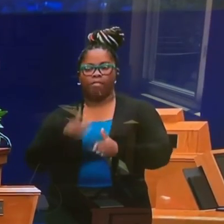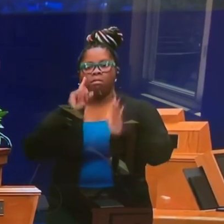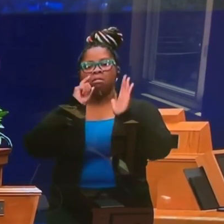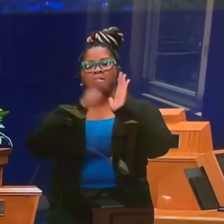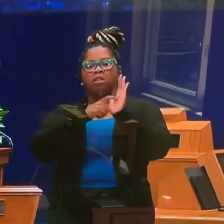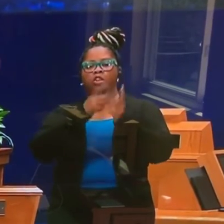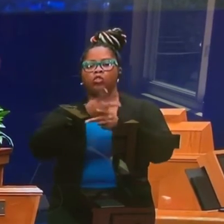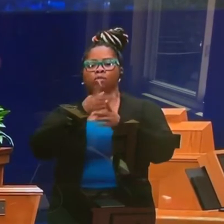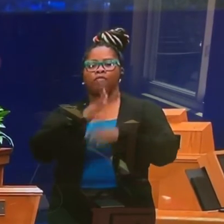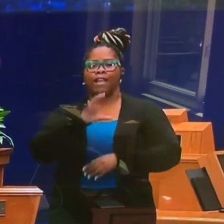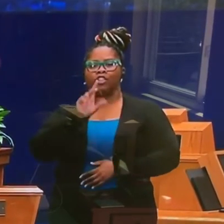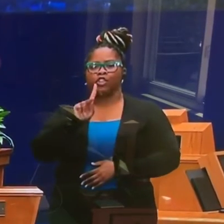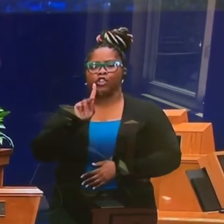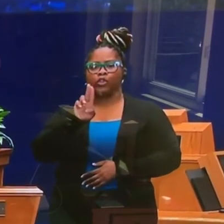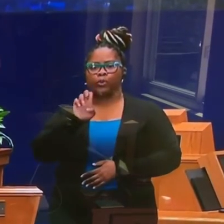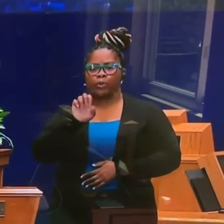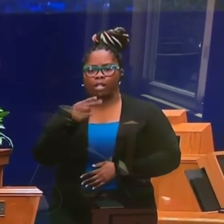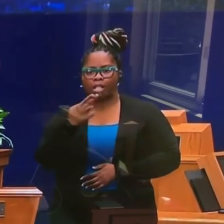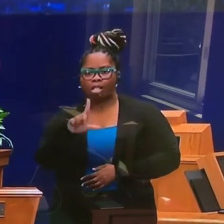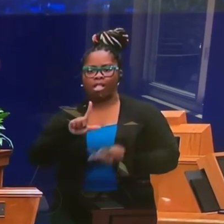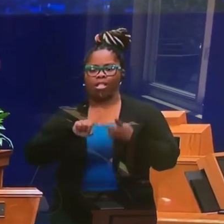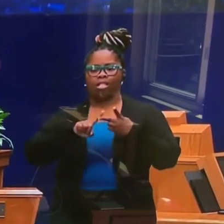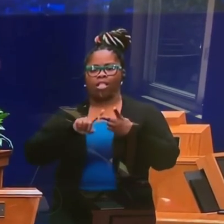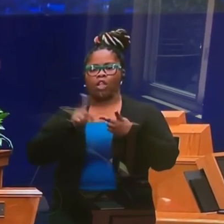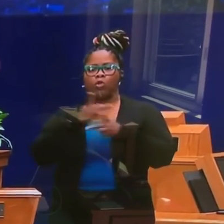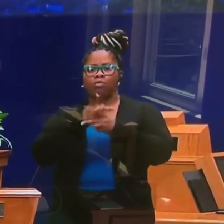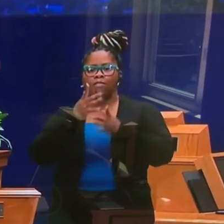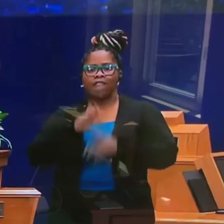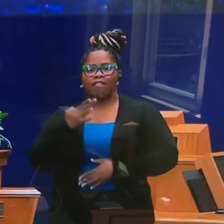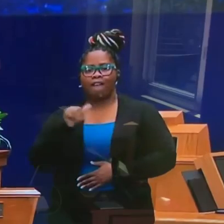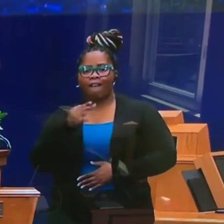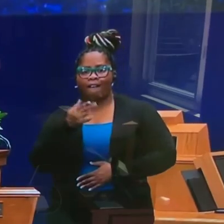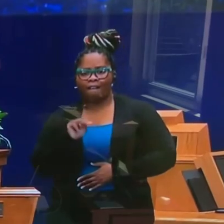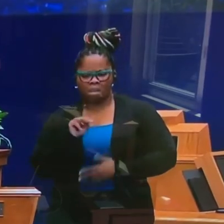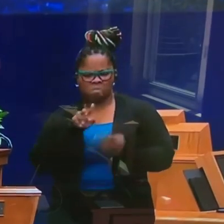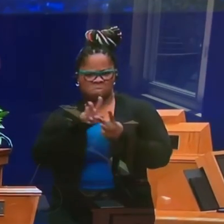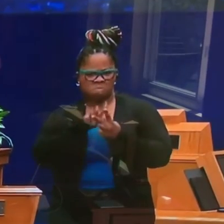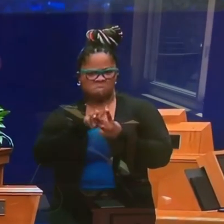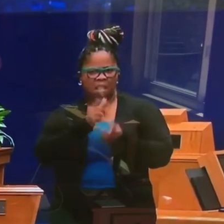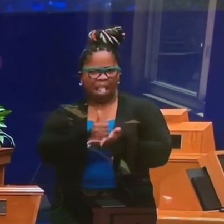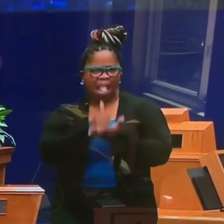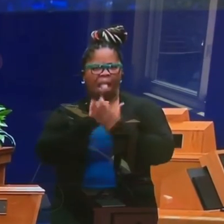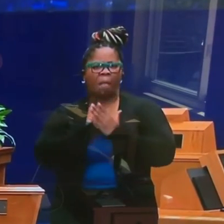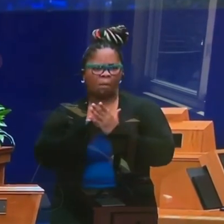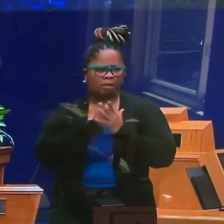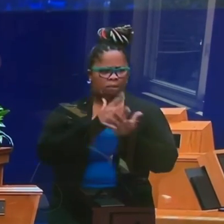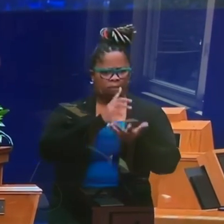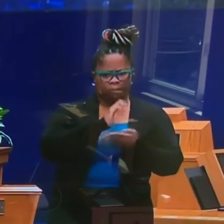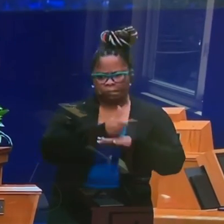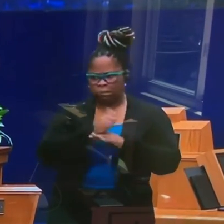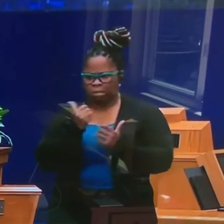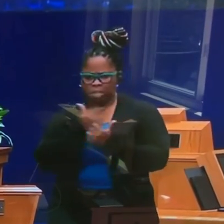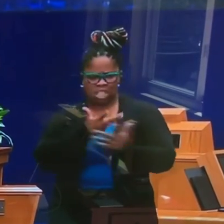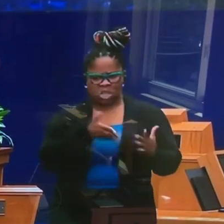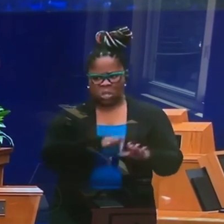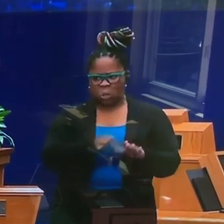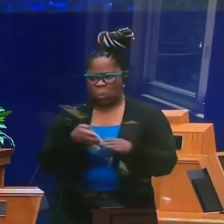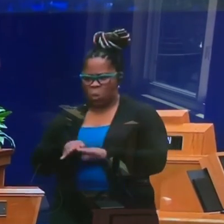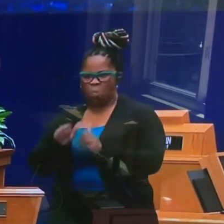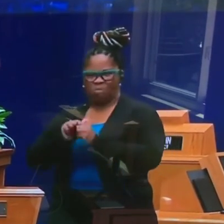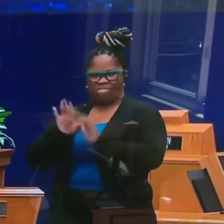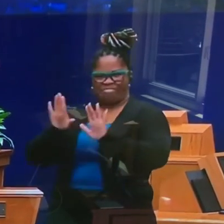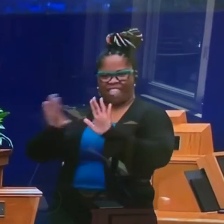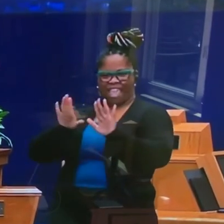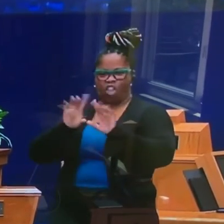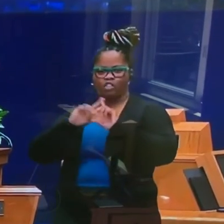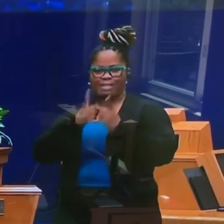Cure in their leadership in assisting with the facilitation and coordination with the beach cities in their respective